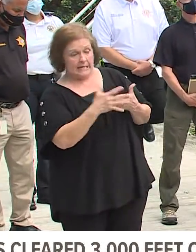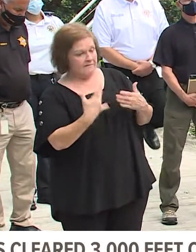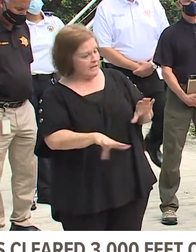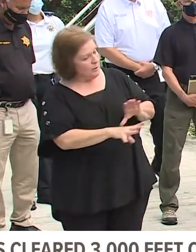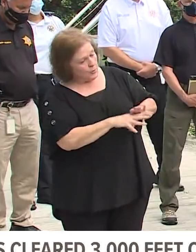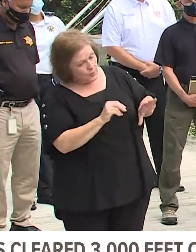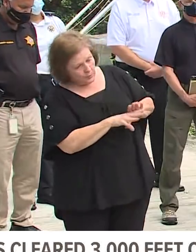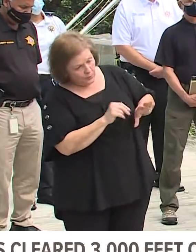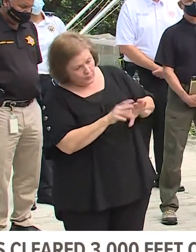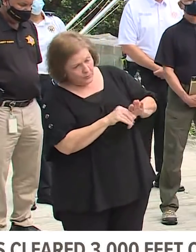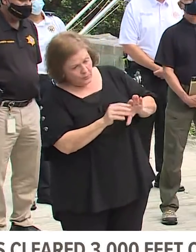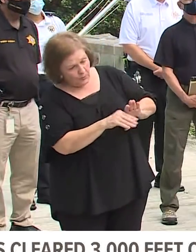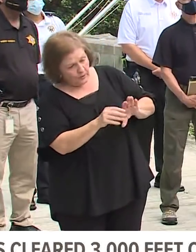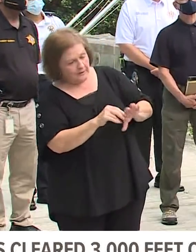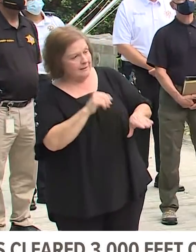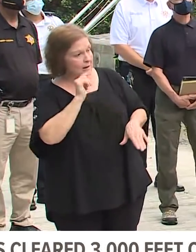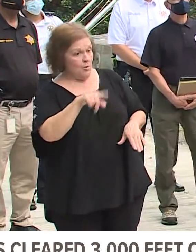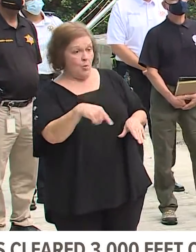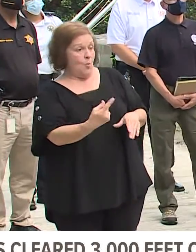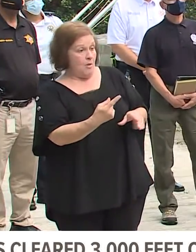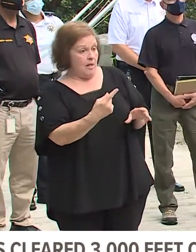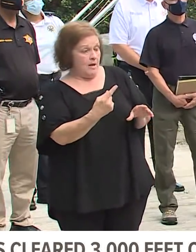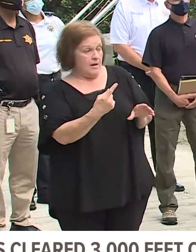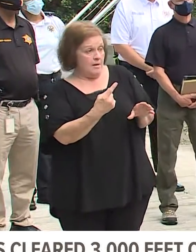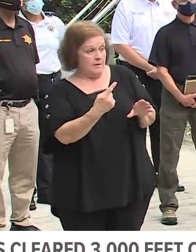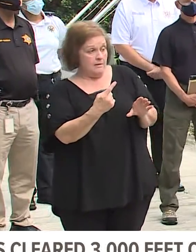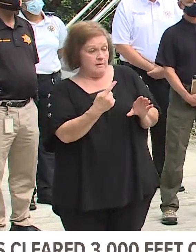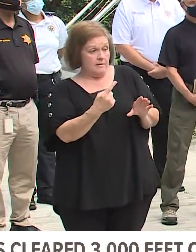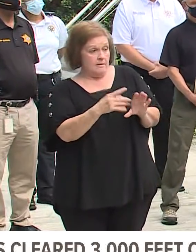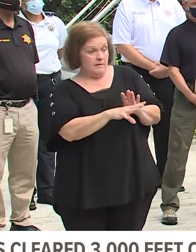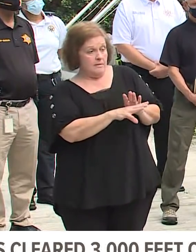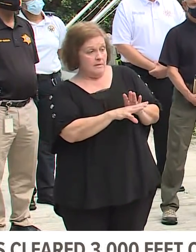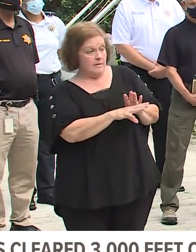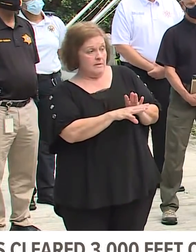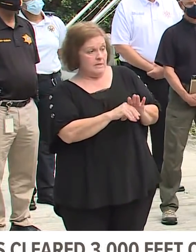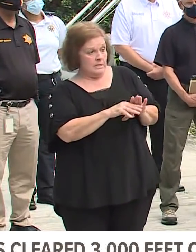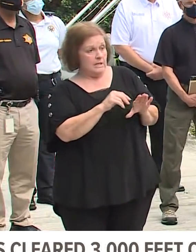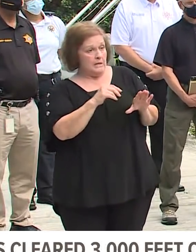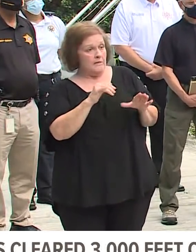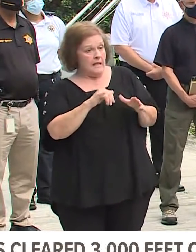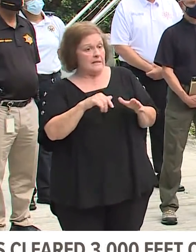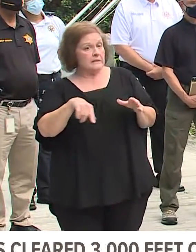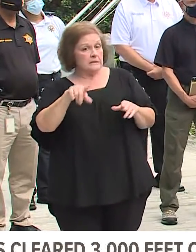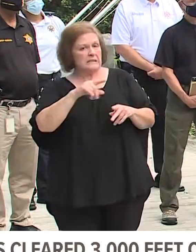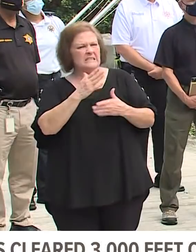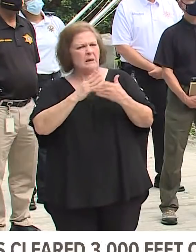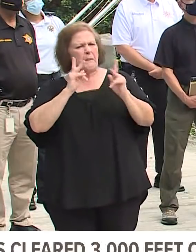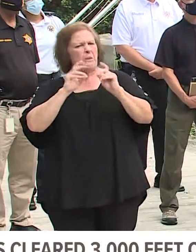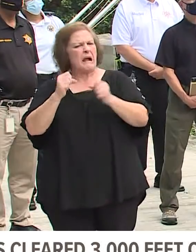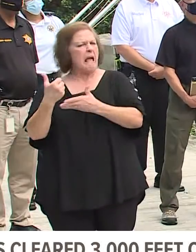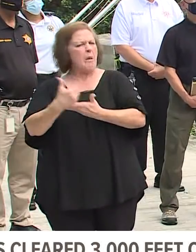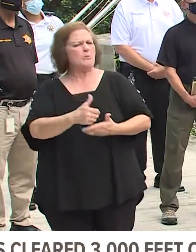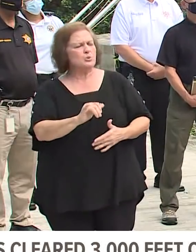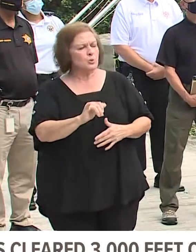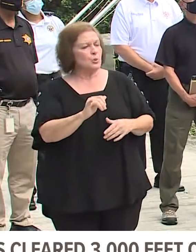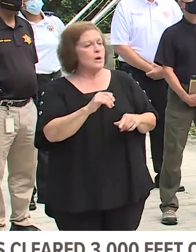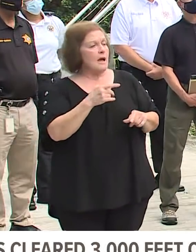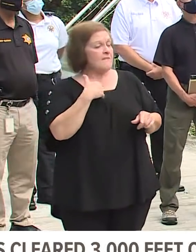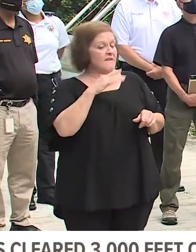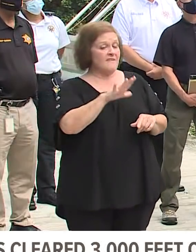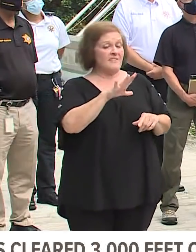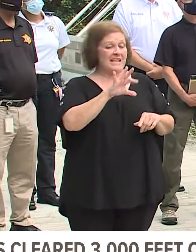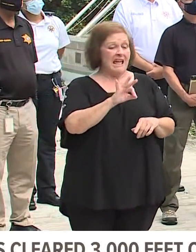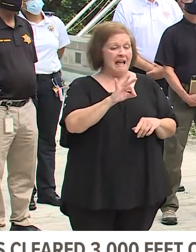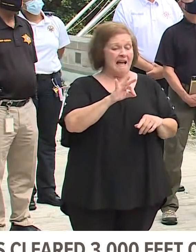vacuumed them that's not just clearing the front of them that's that's that's hopefully residents can step up and do that cleared another 59